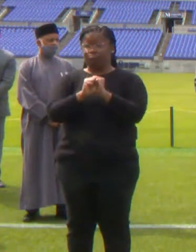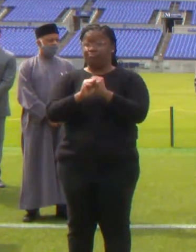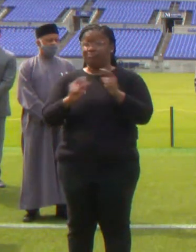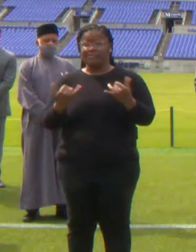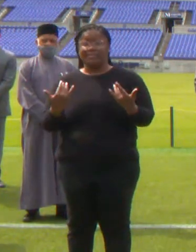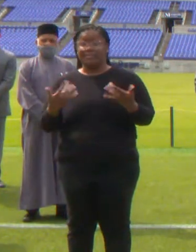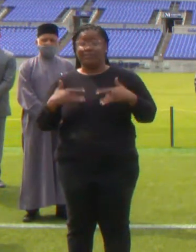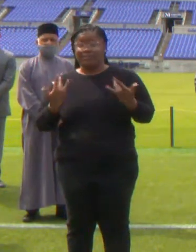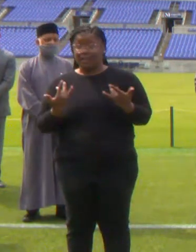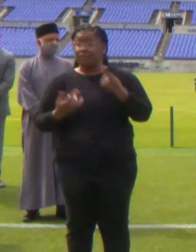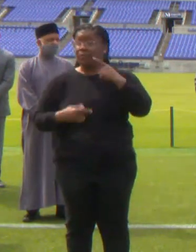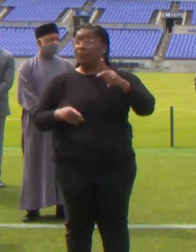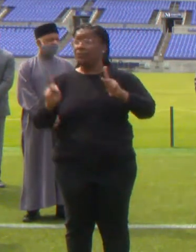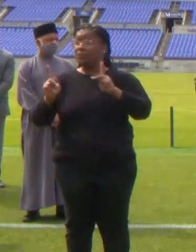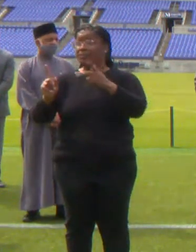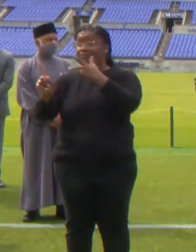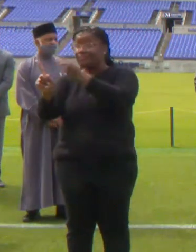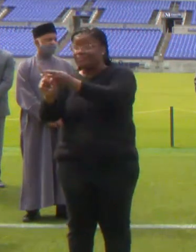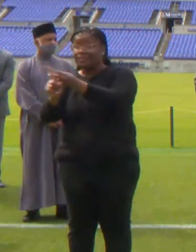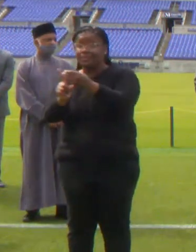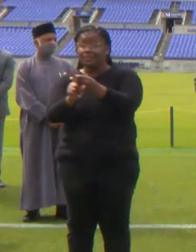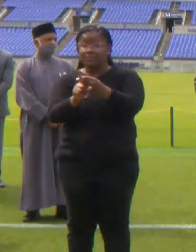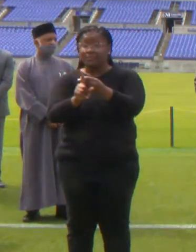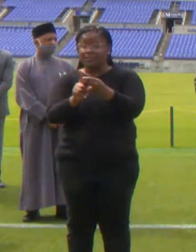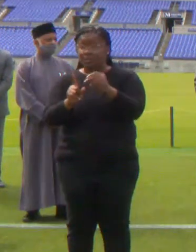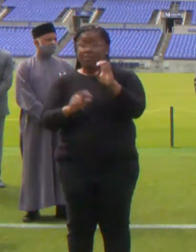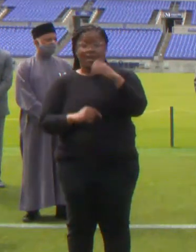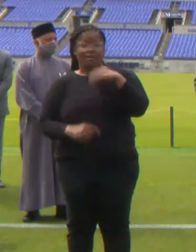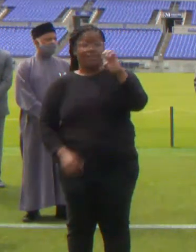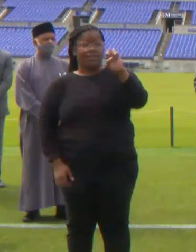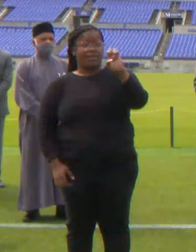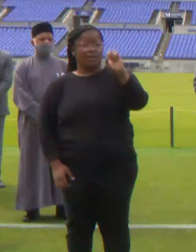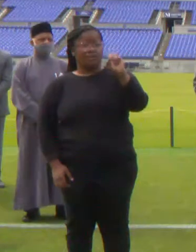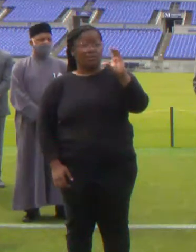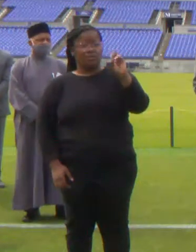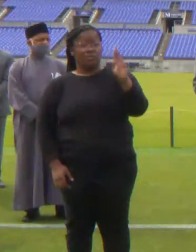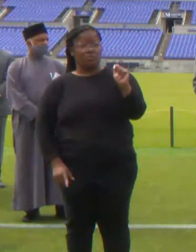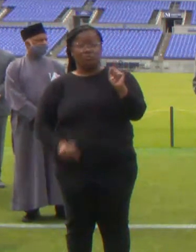escorts and we're going to get instruction. So please stand fast for the instructions.